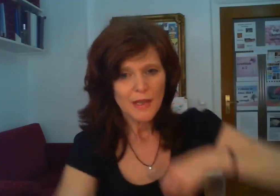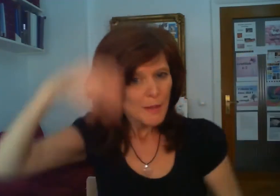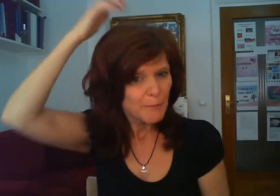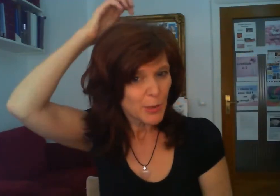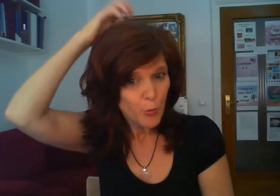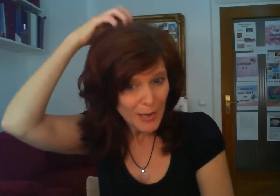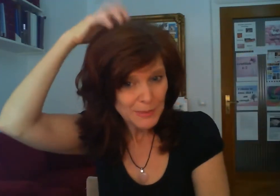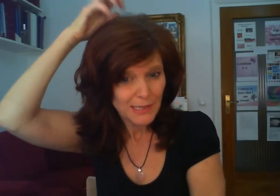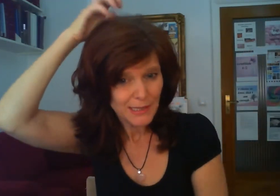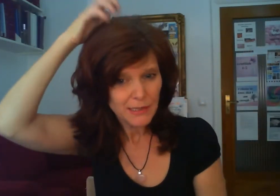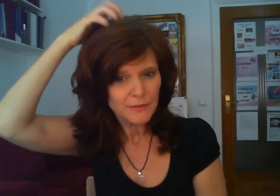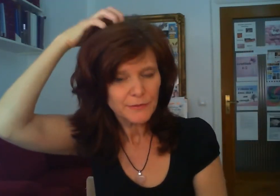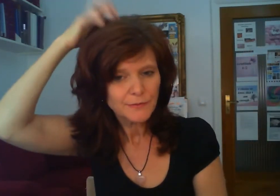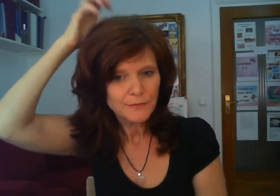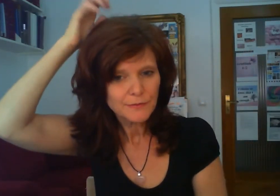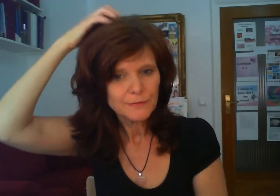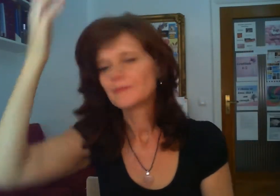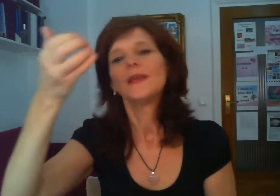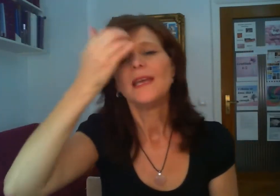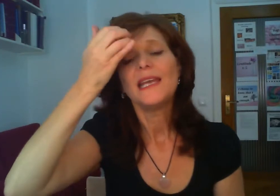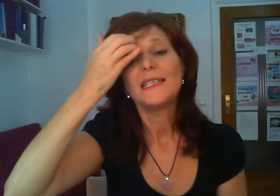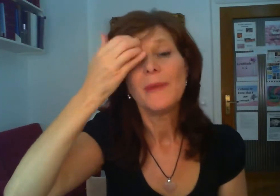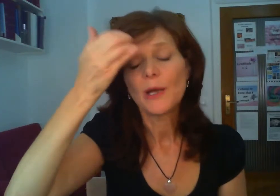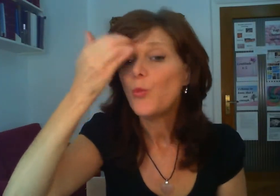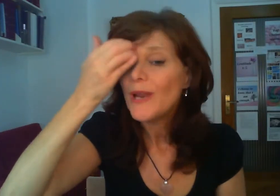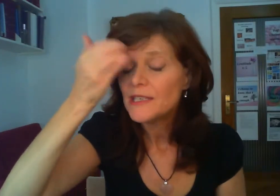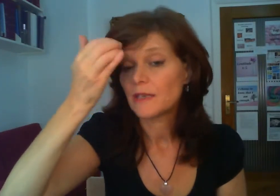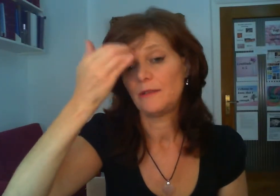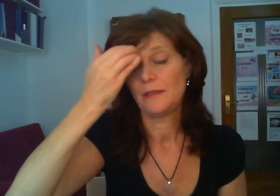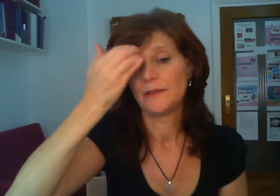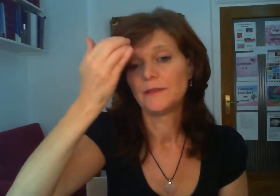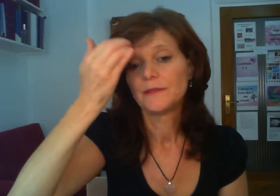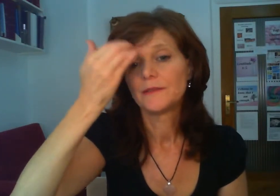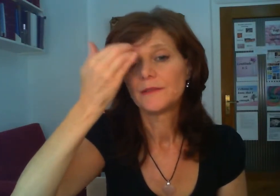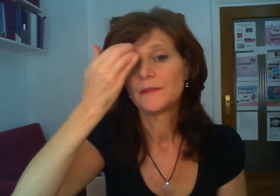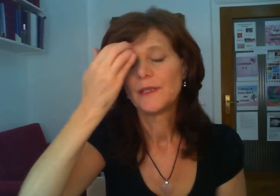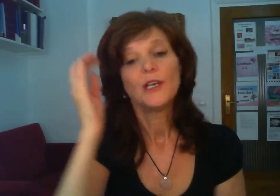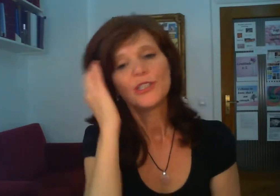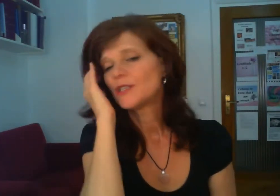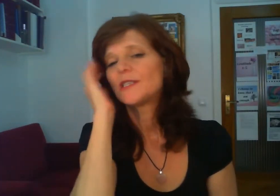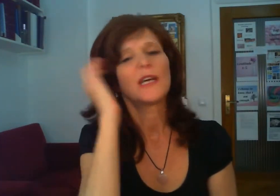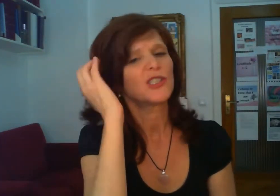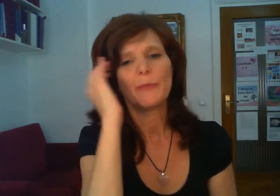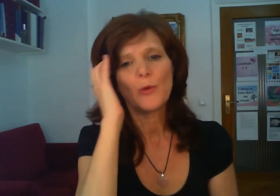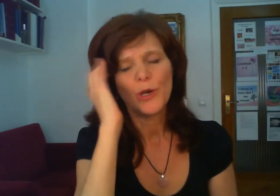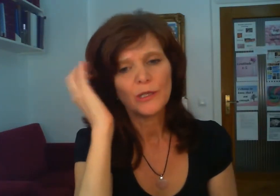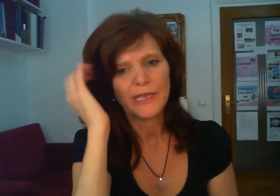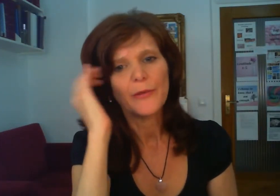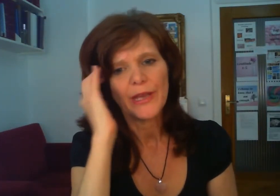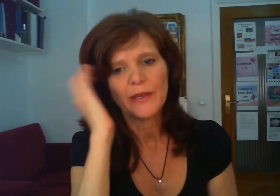my website is my window to such a big world out there